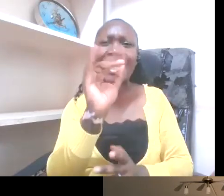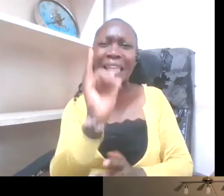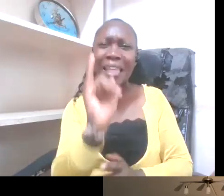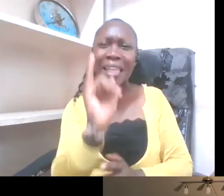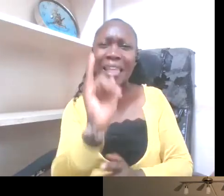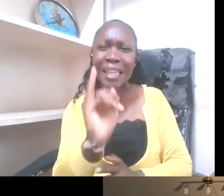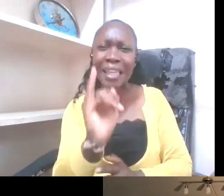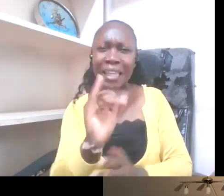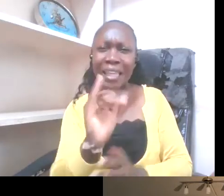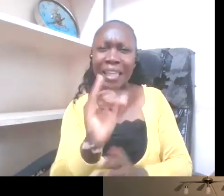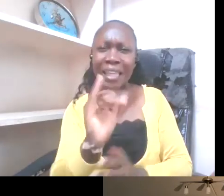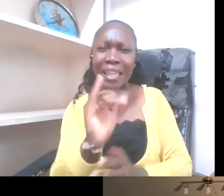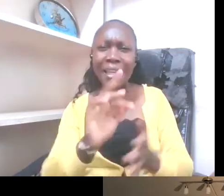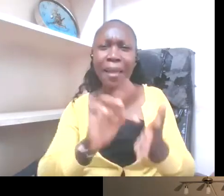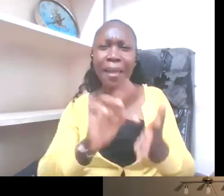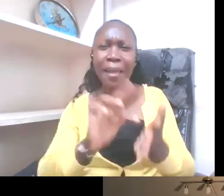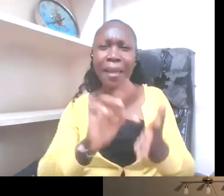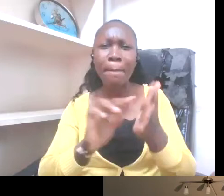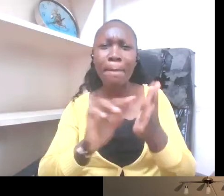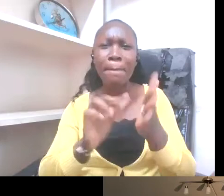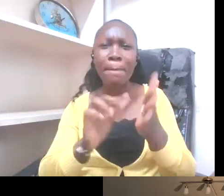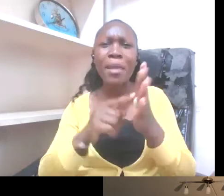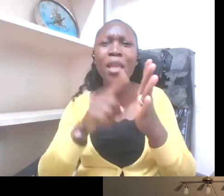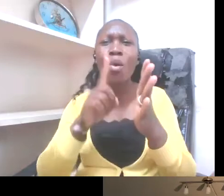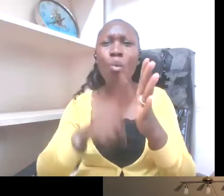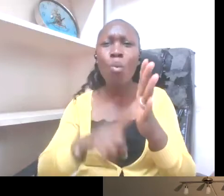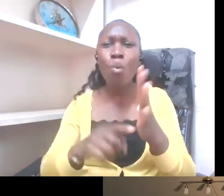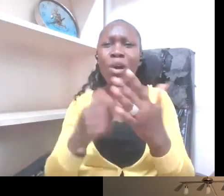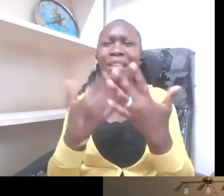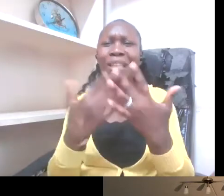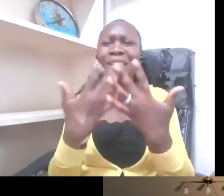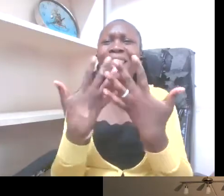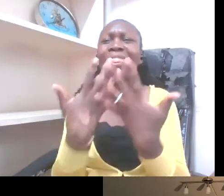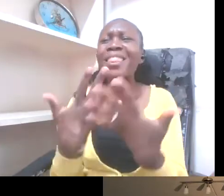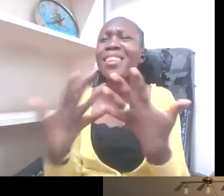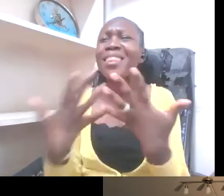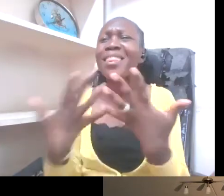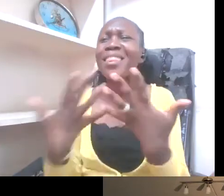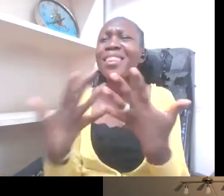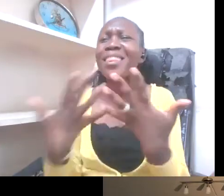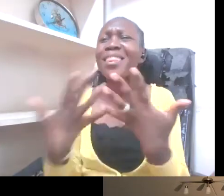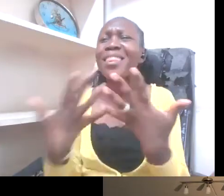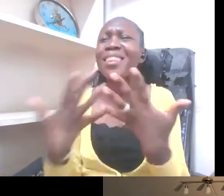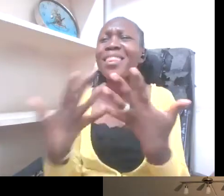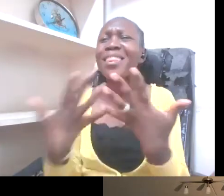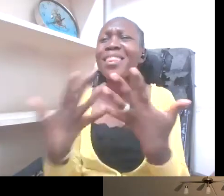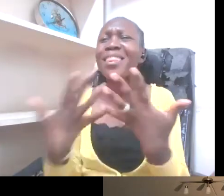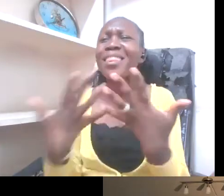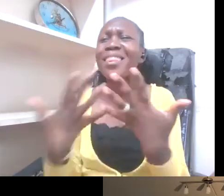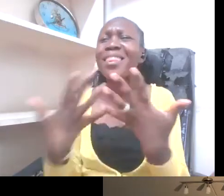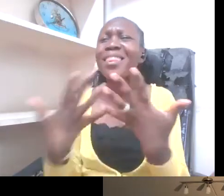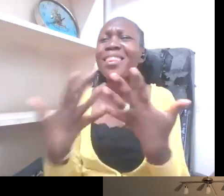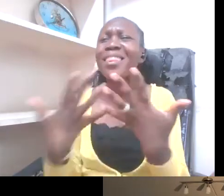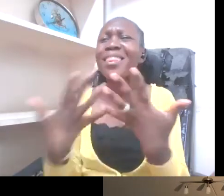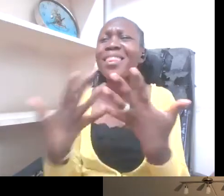between conversation and within the deaf community, there are insider jokes whereby